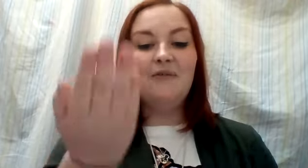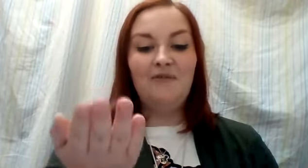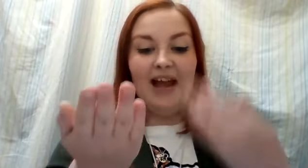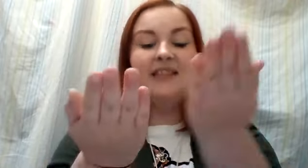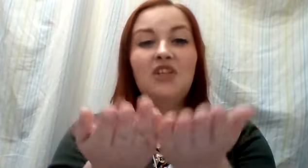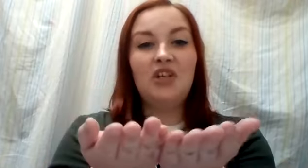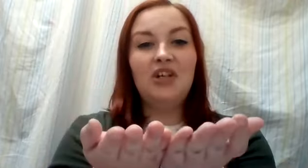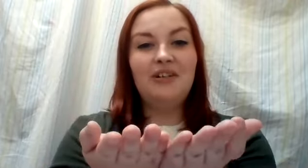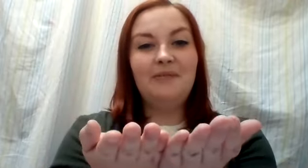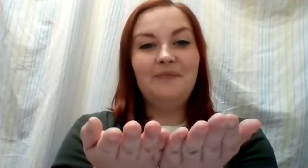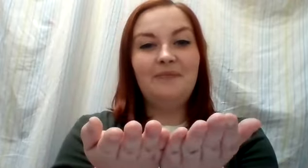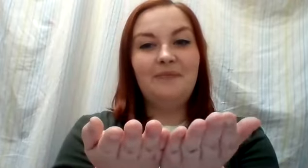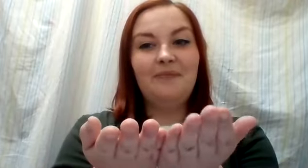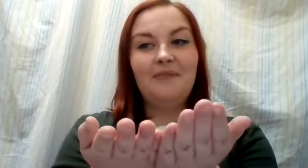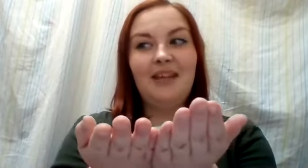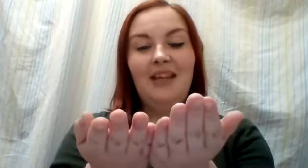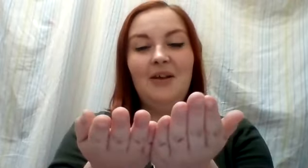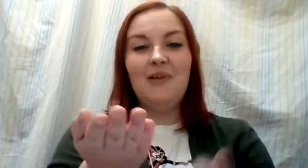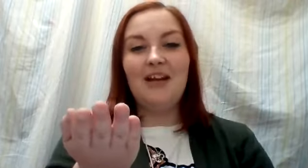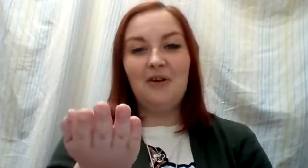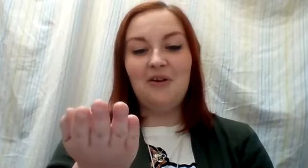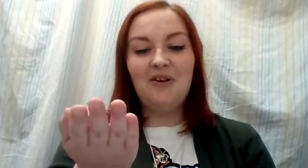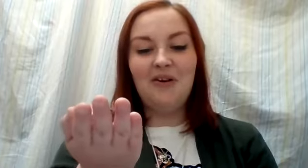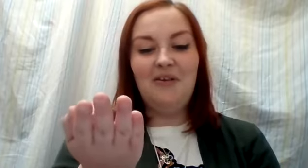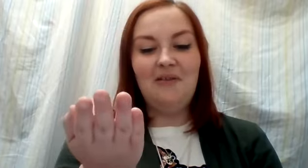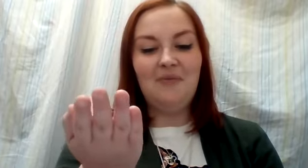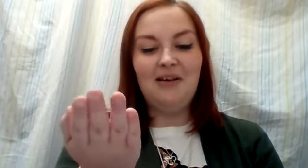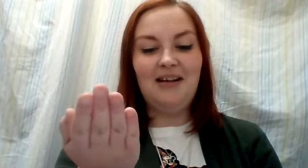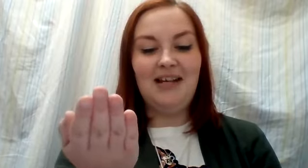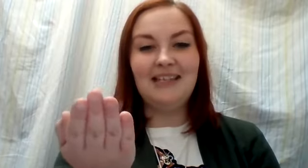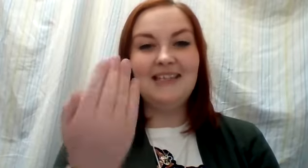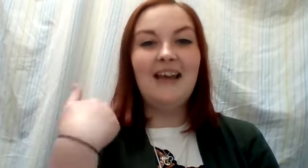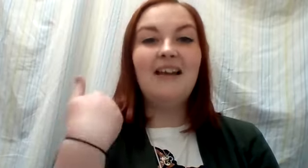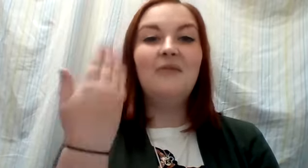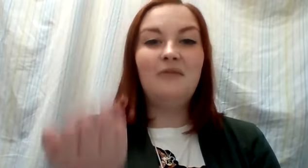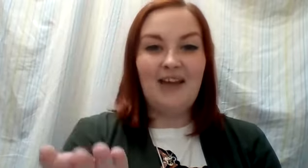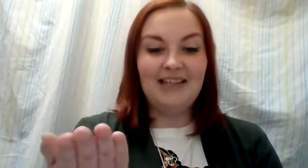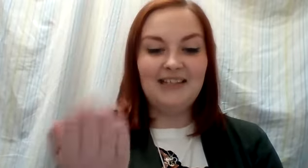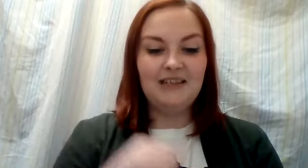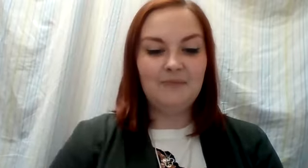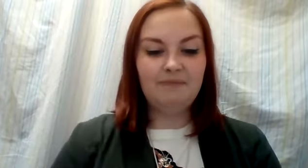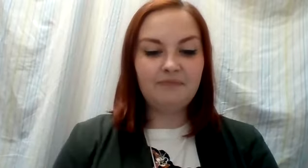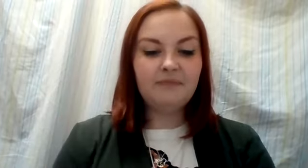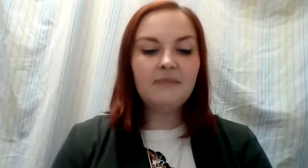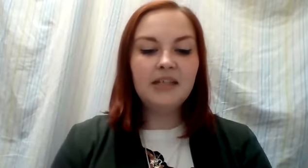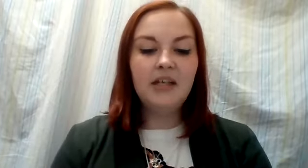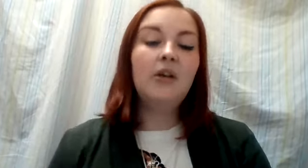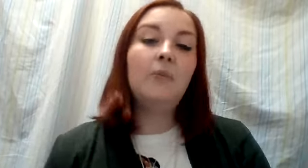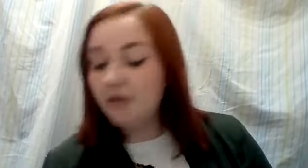Faster. Without R the word is fast. We're going